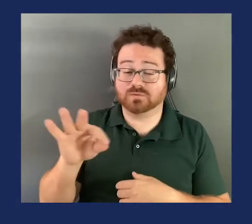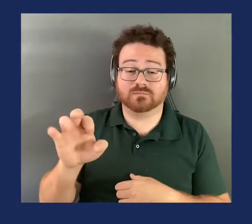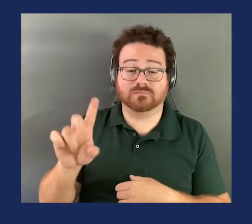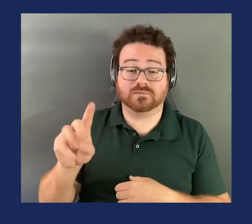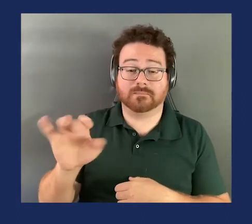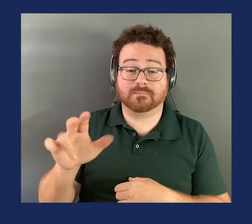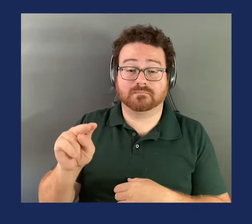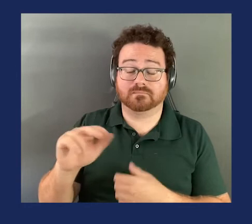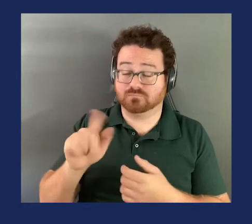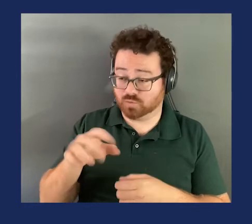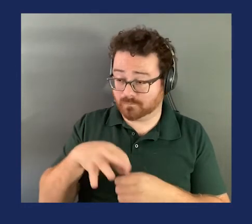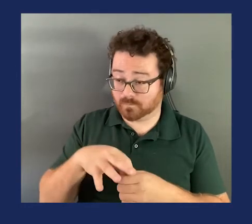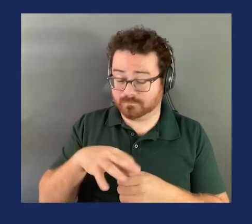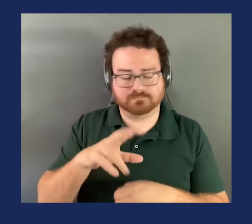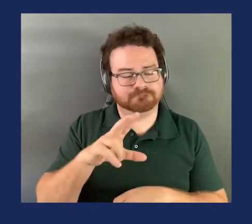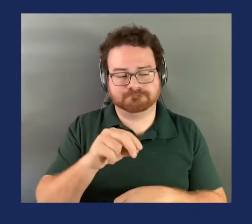how do you vote? I vote no.